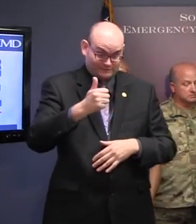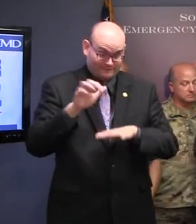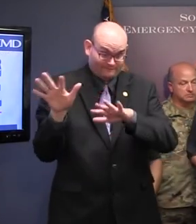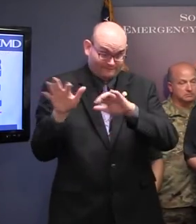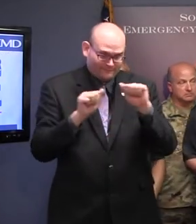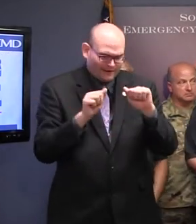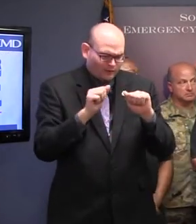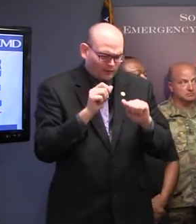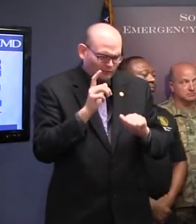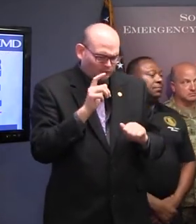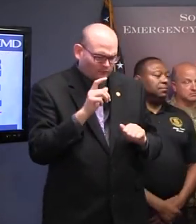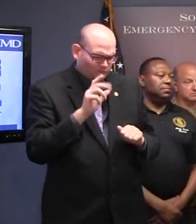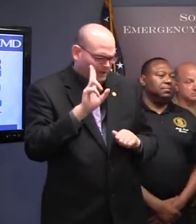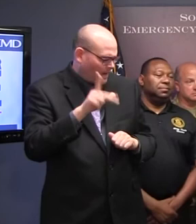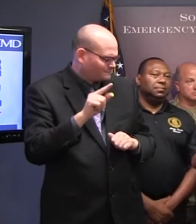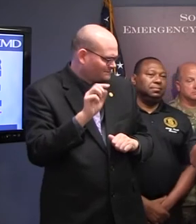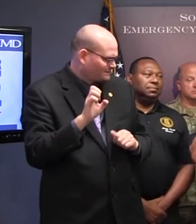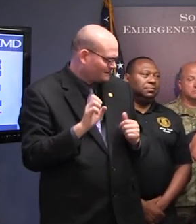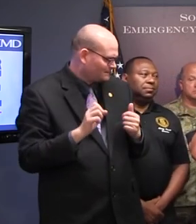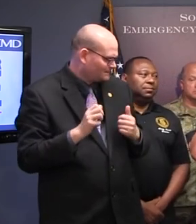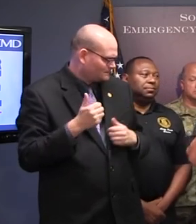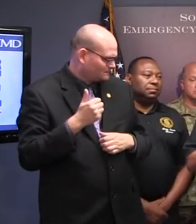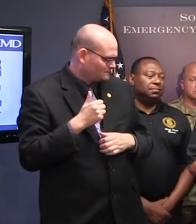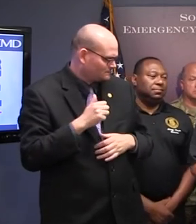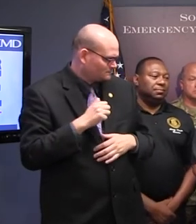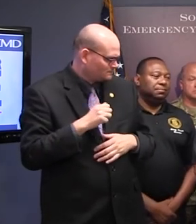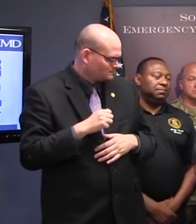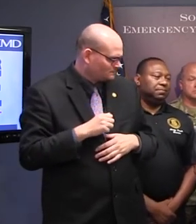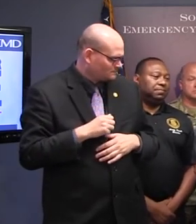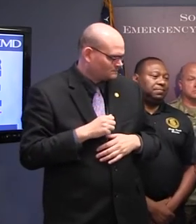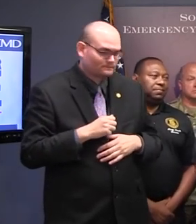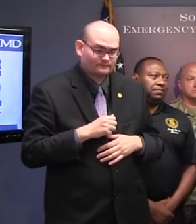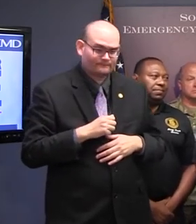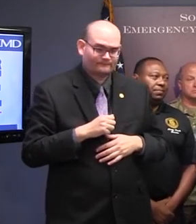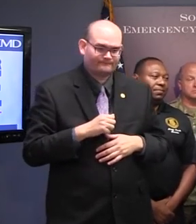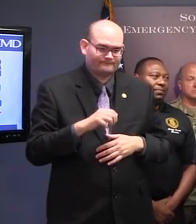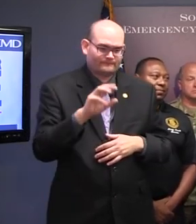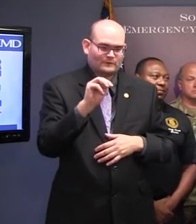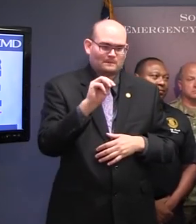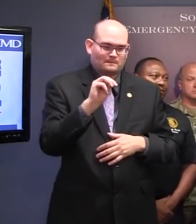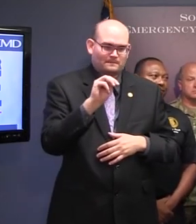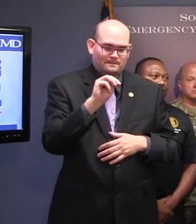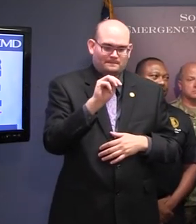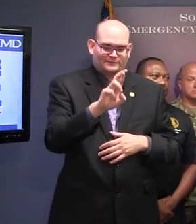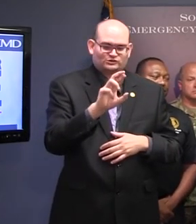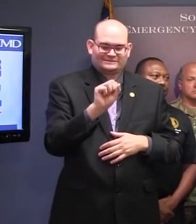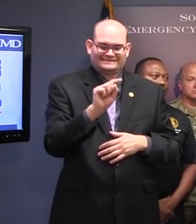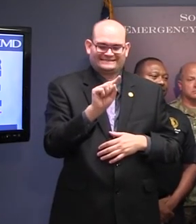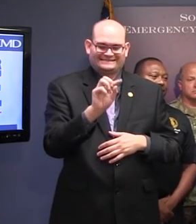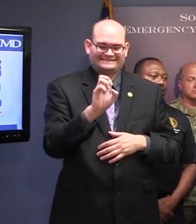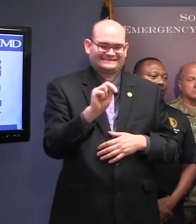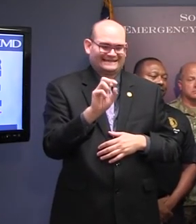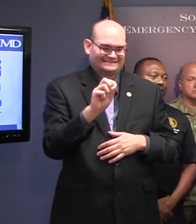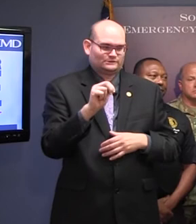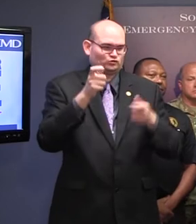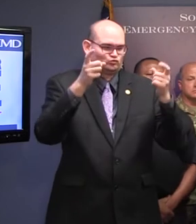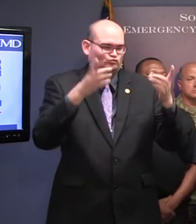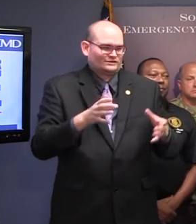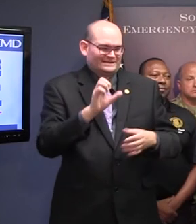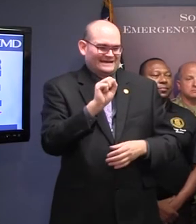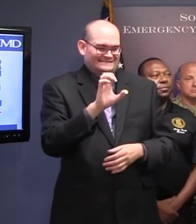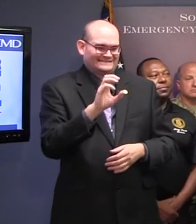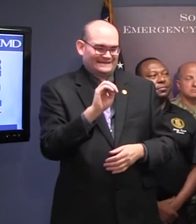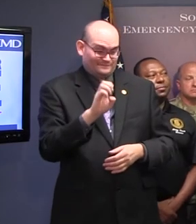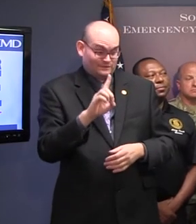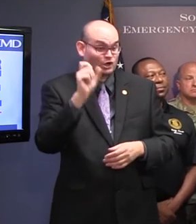Ms. Kim Stempsen? We're, we have, the governor authorized us to execute the contract for that, so